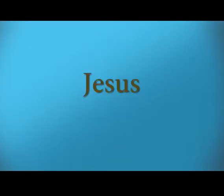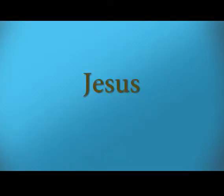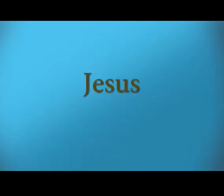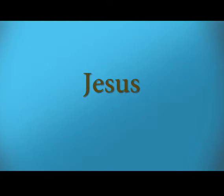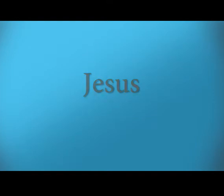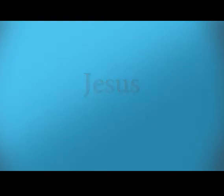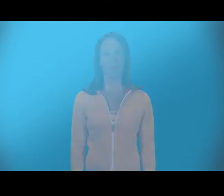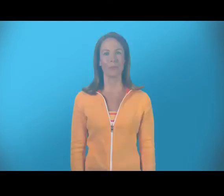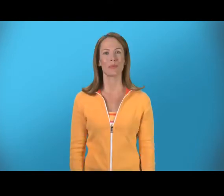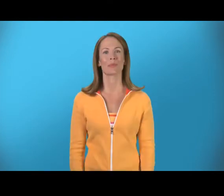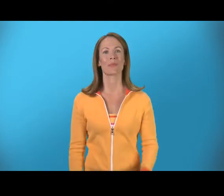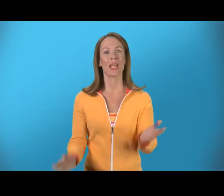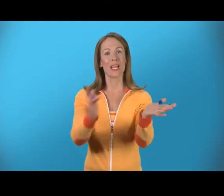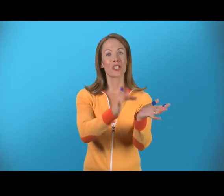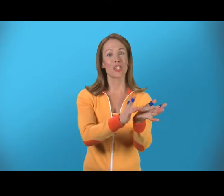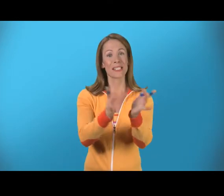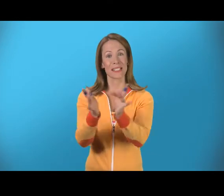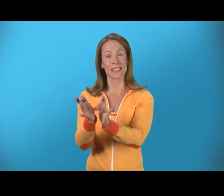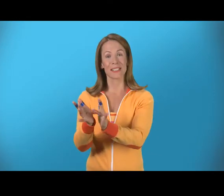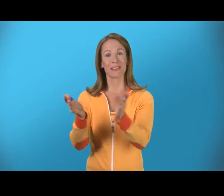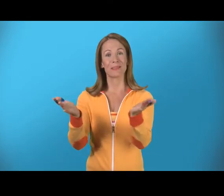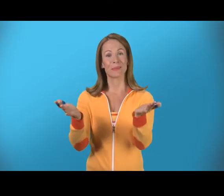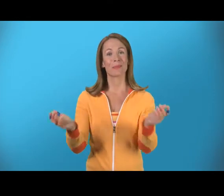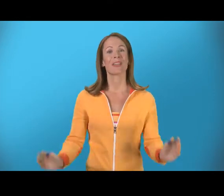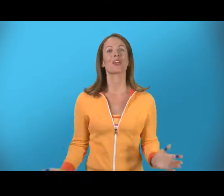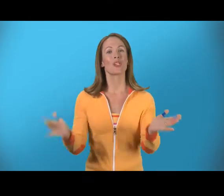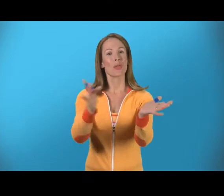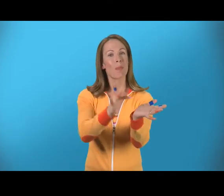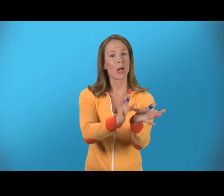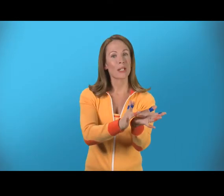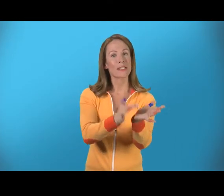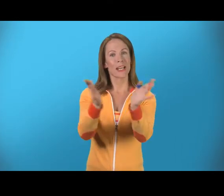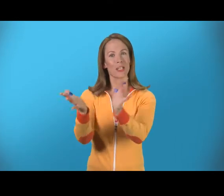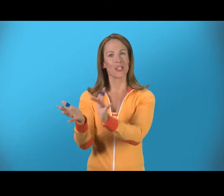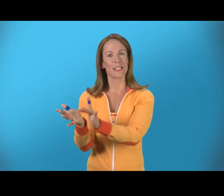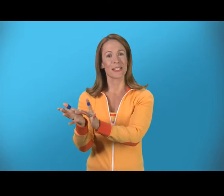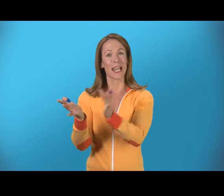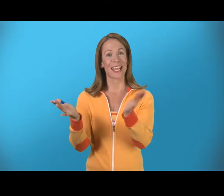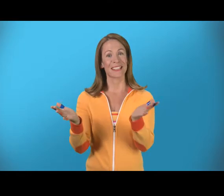Jesus, show the marks in Jesus' hands,